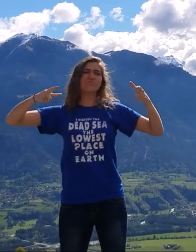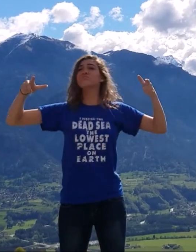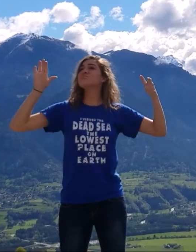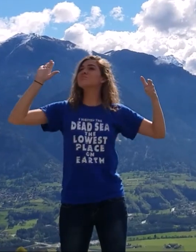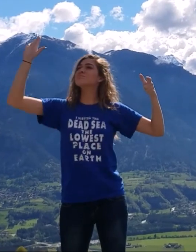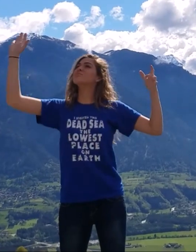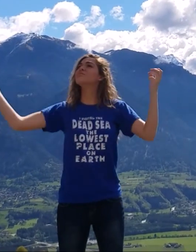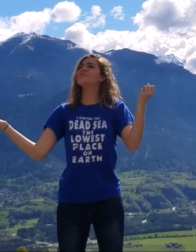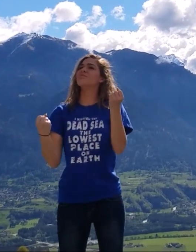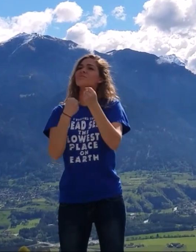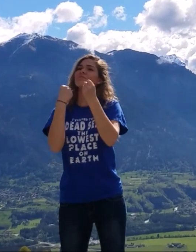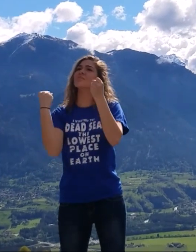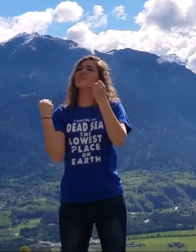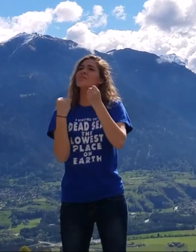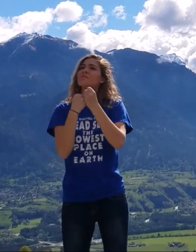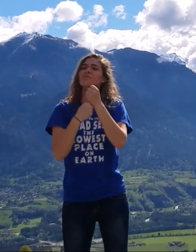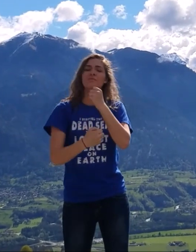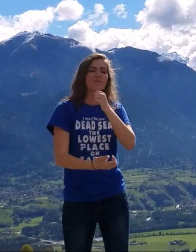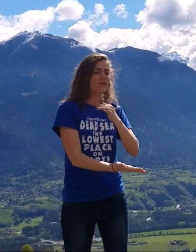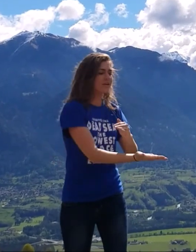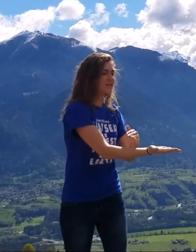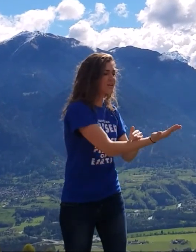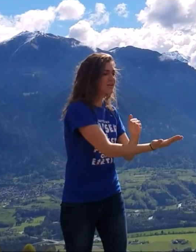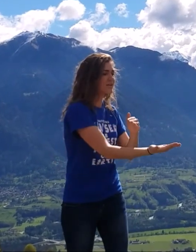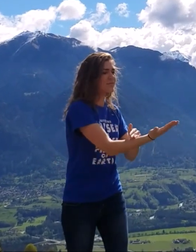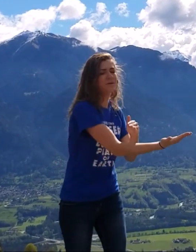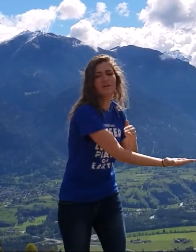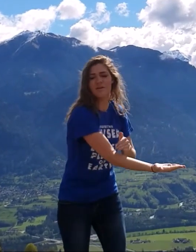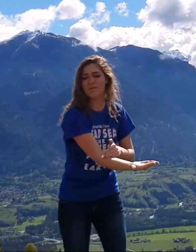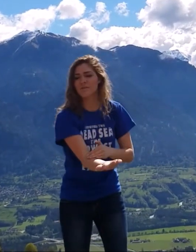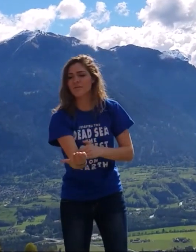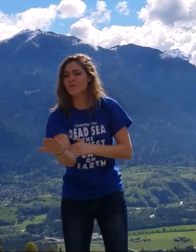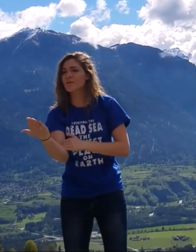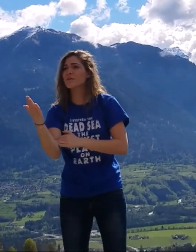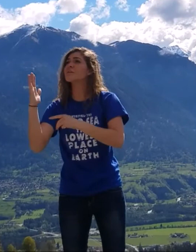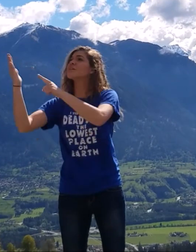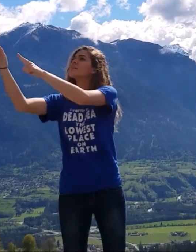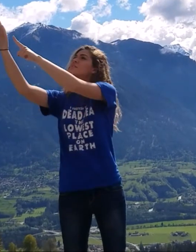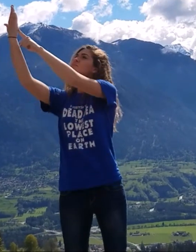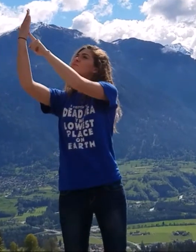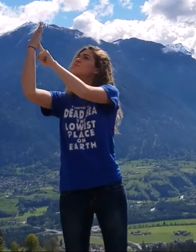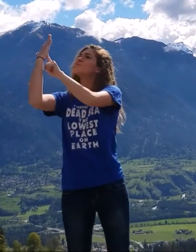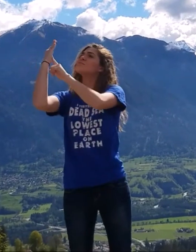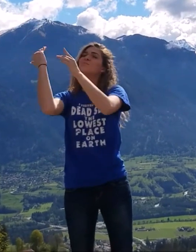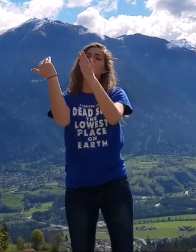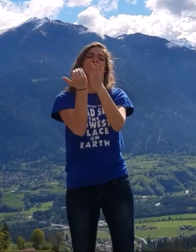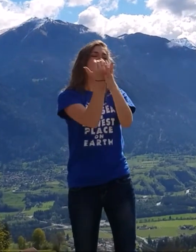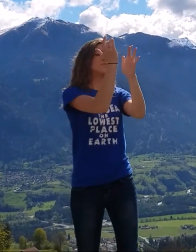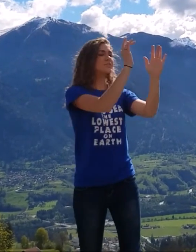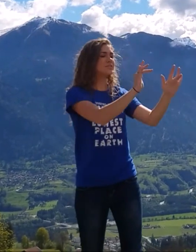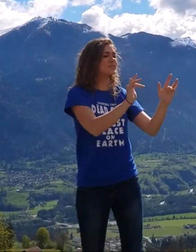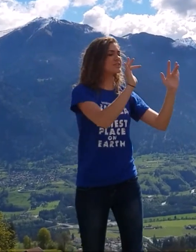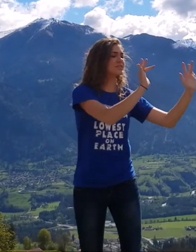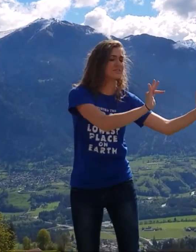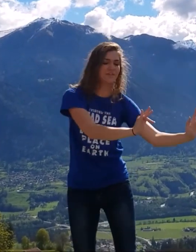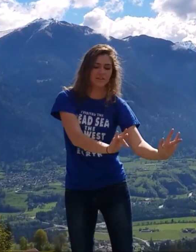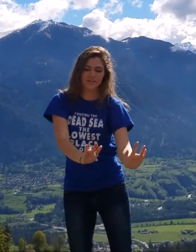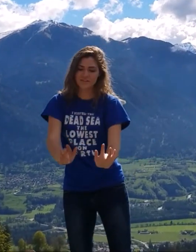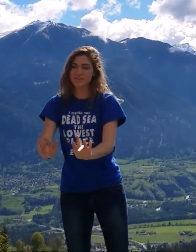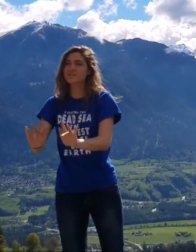faithfulness Morning by morning new mercies I